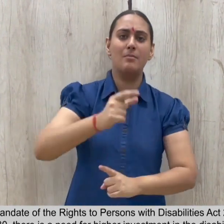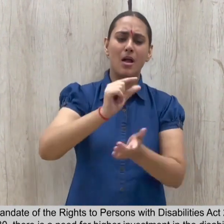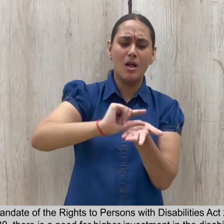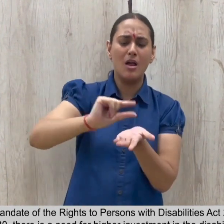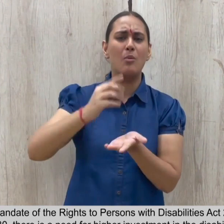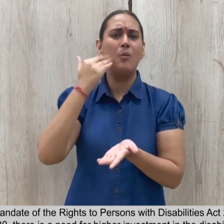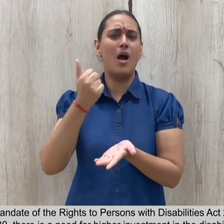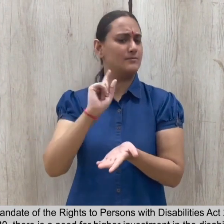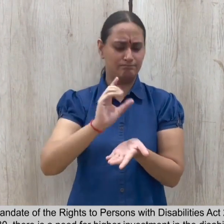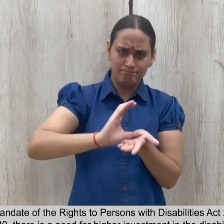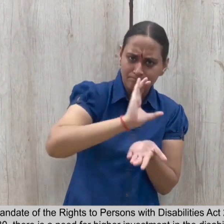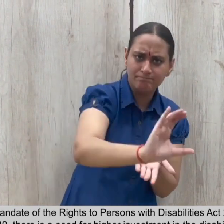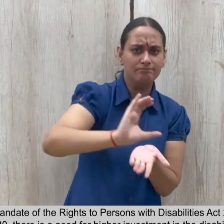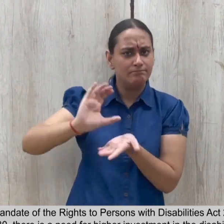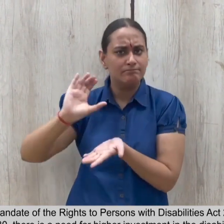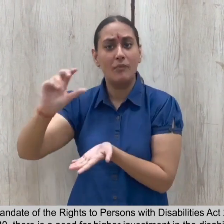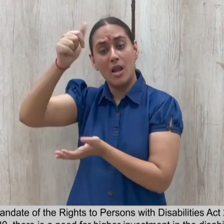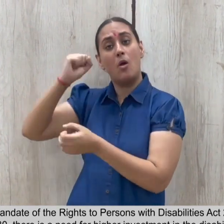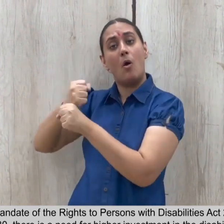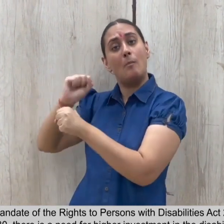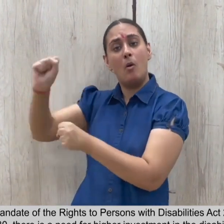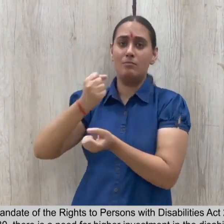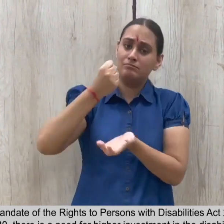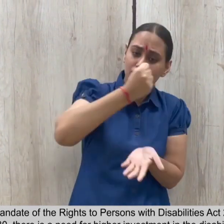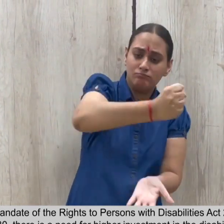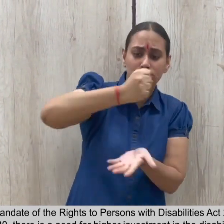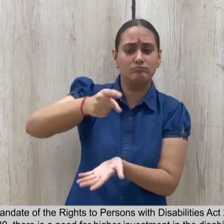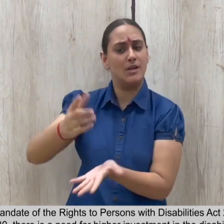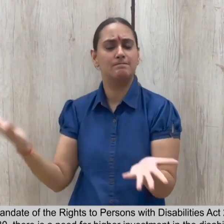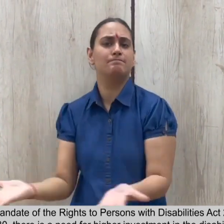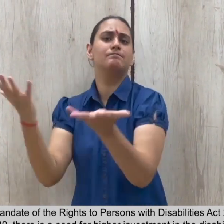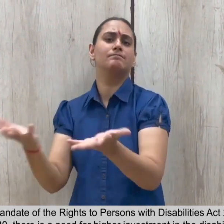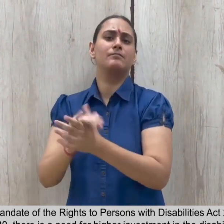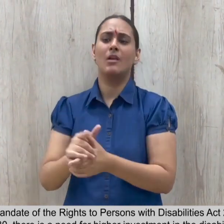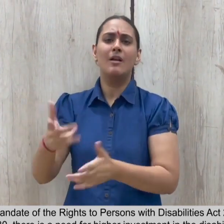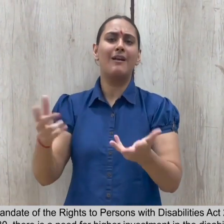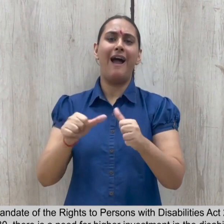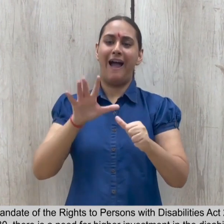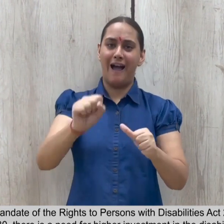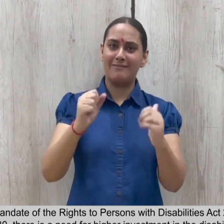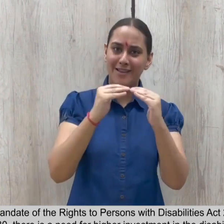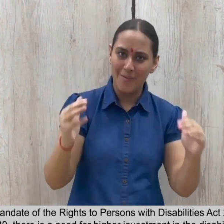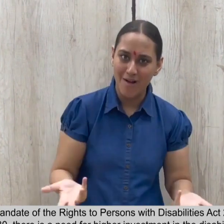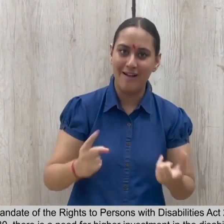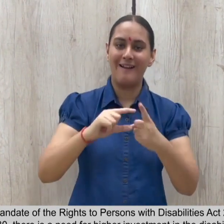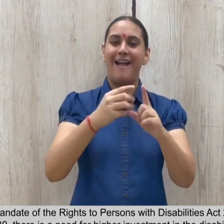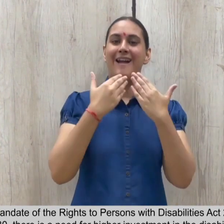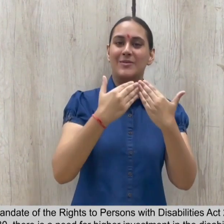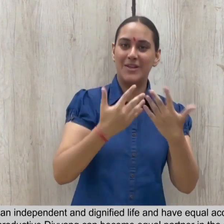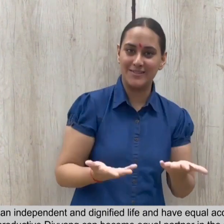Sustainable Development Goals 2030, there is a need for higher investment in the disability sector for realization of the rights